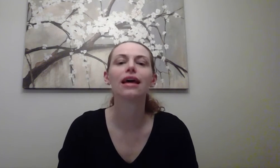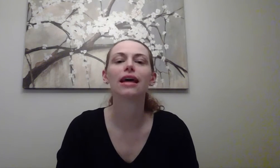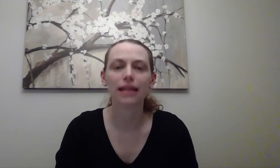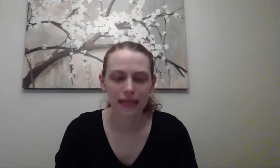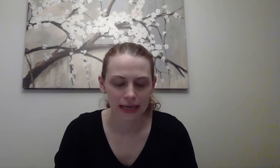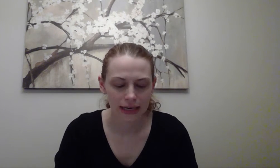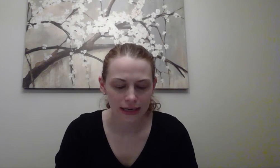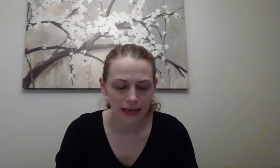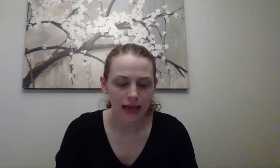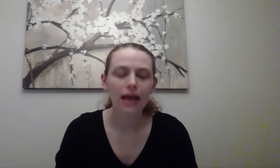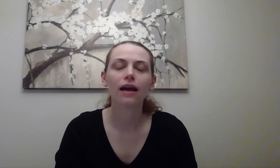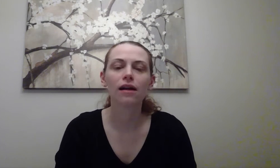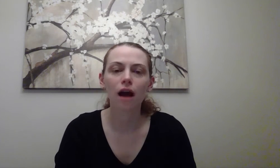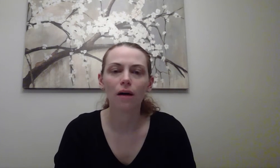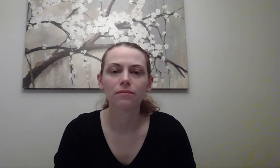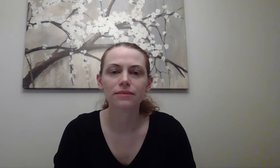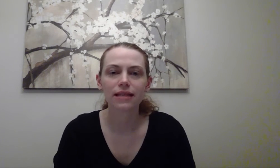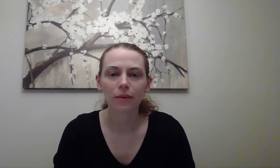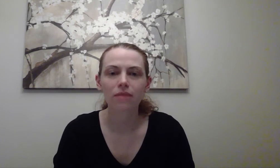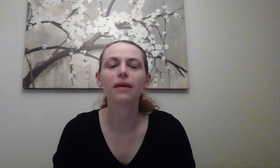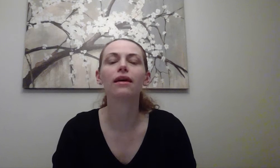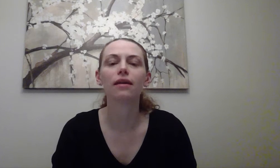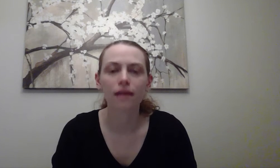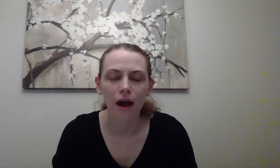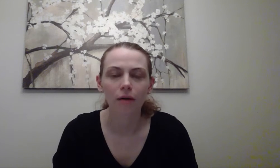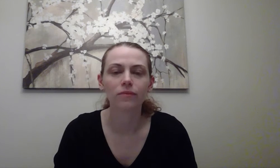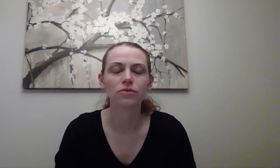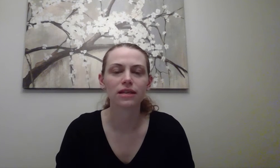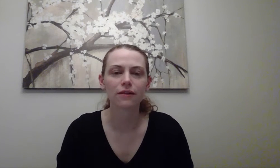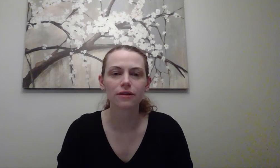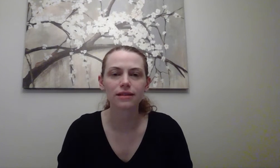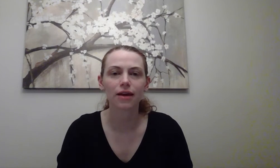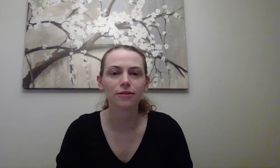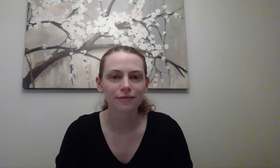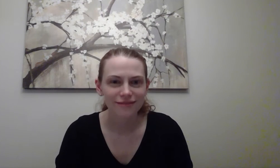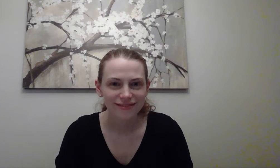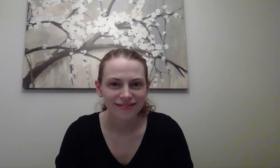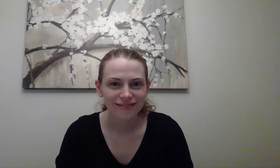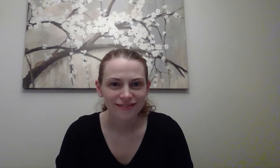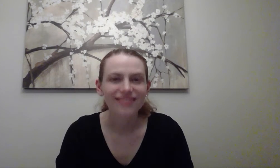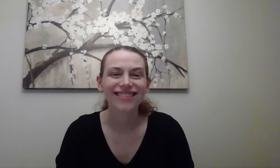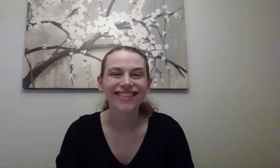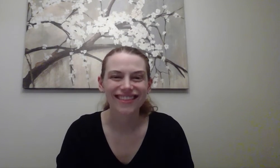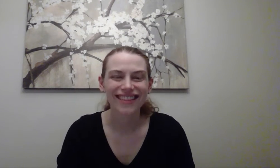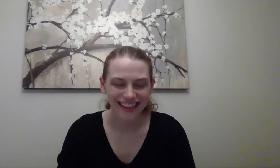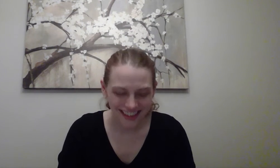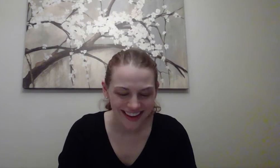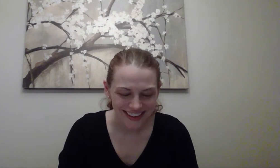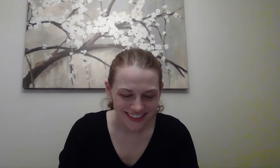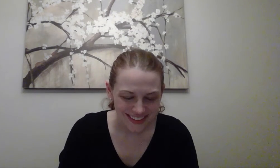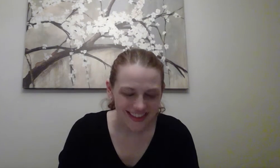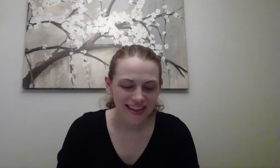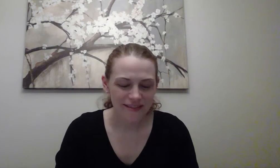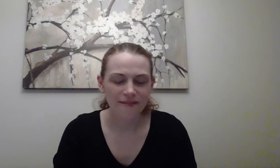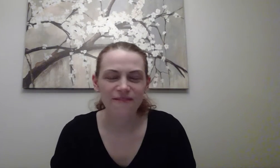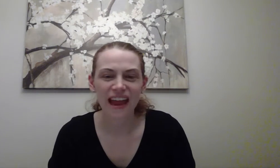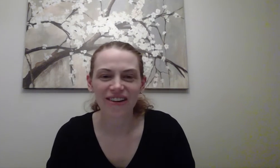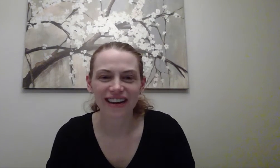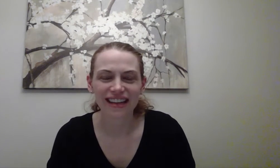n. Gum. Say it with me. Gum. You say the first sound. G. Very.